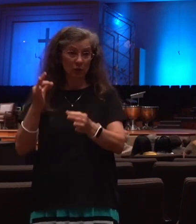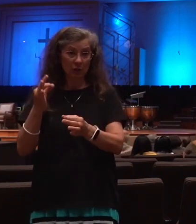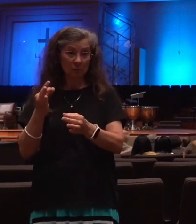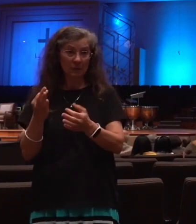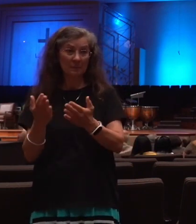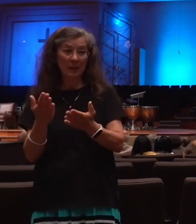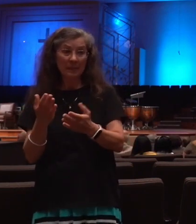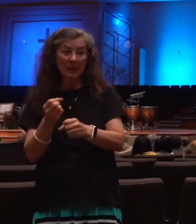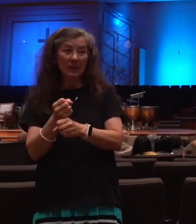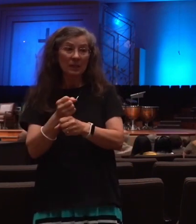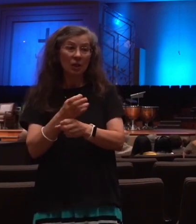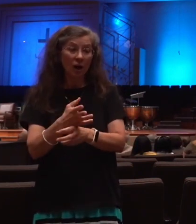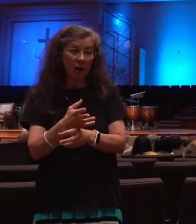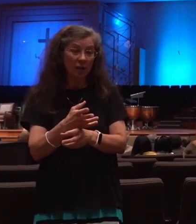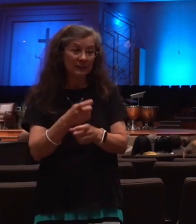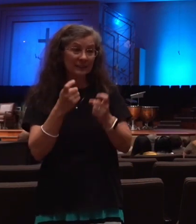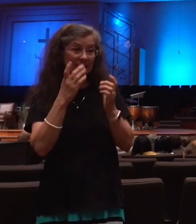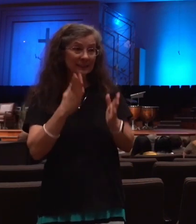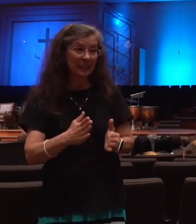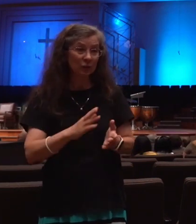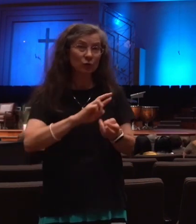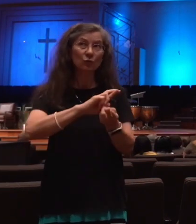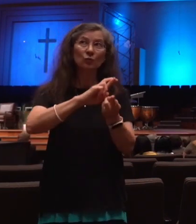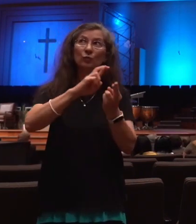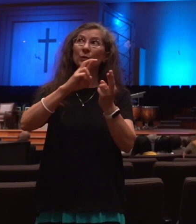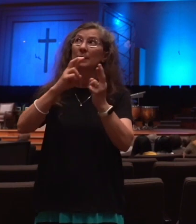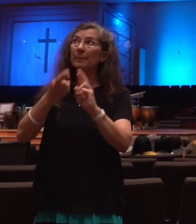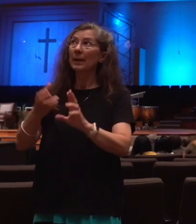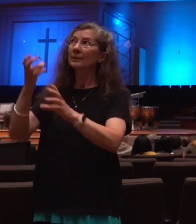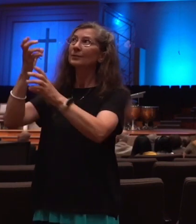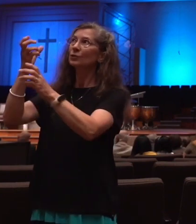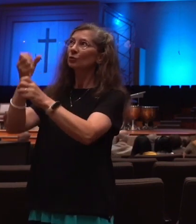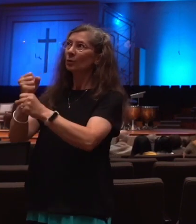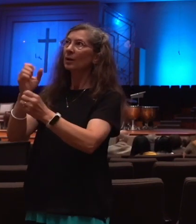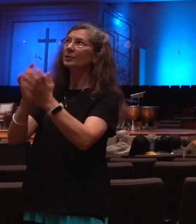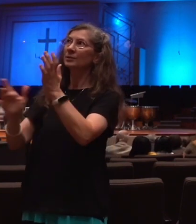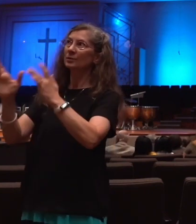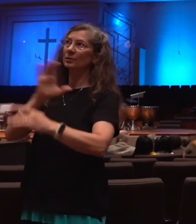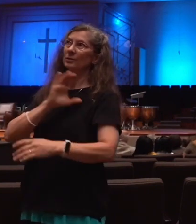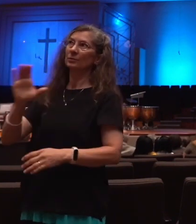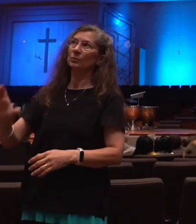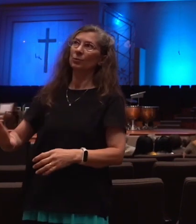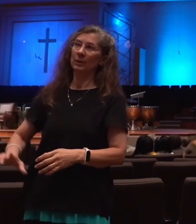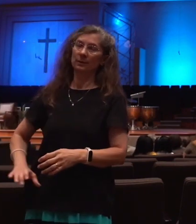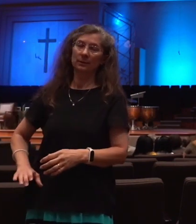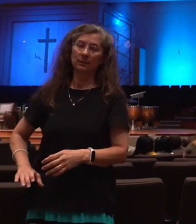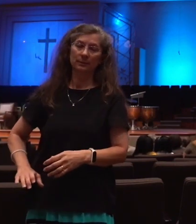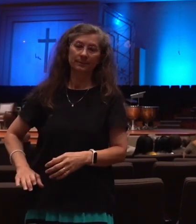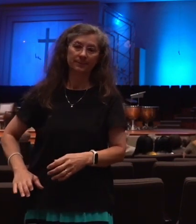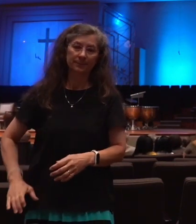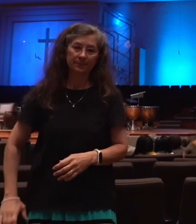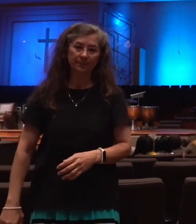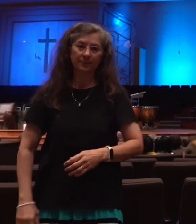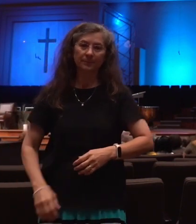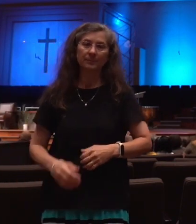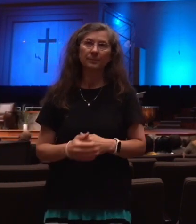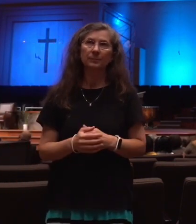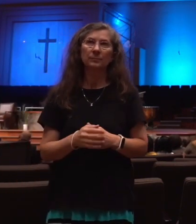these wicked sinners to faith in his son, Jesus Christ. So even though there's judgment,